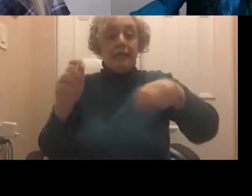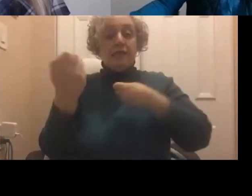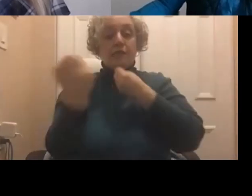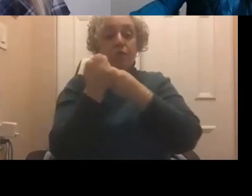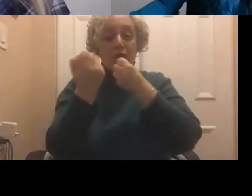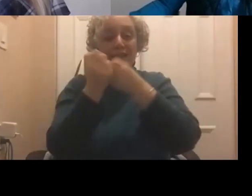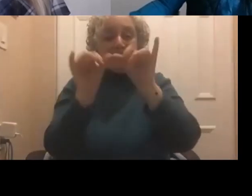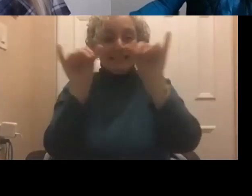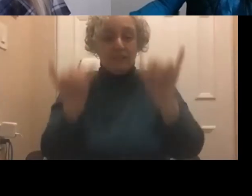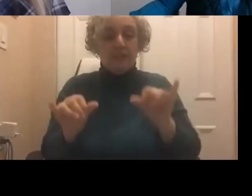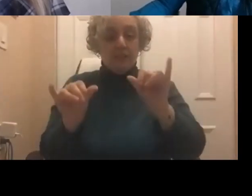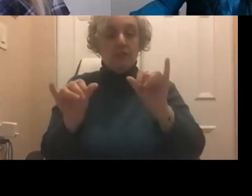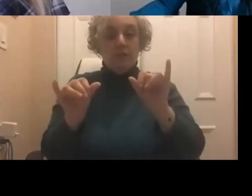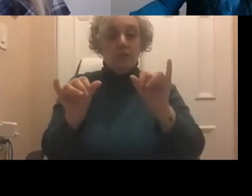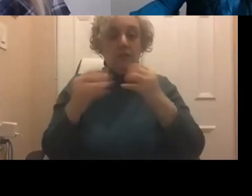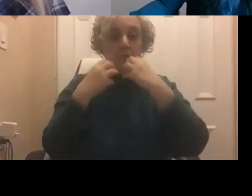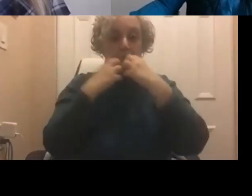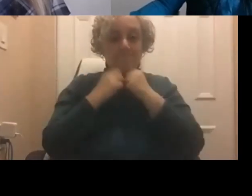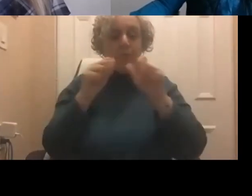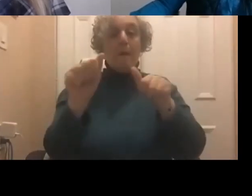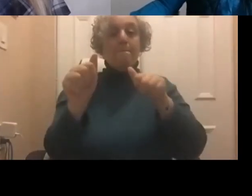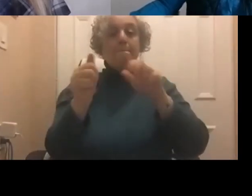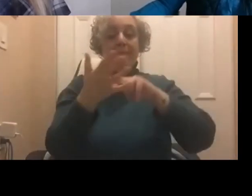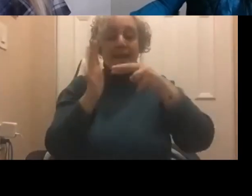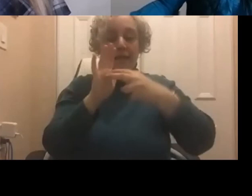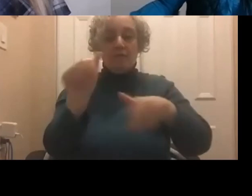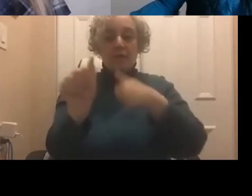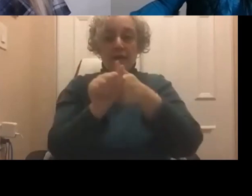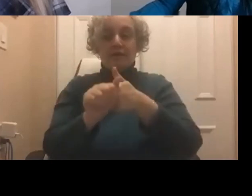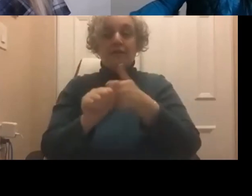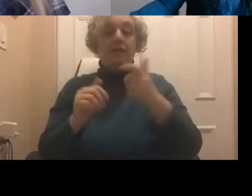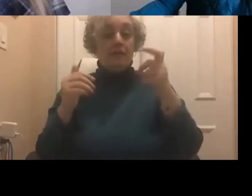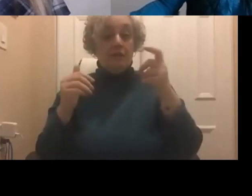to make it meaningful. Yep. Yep. you.